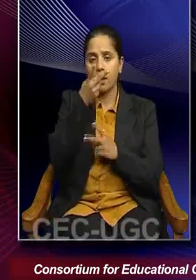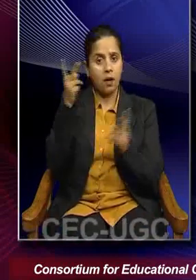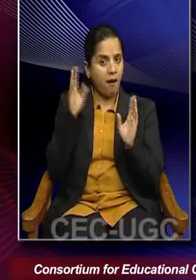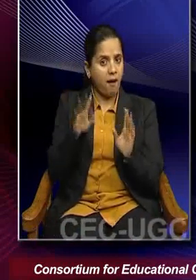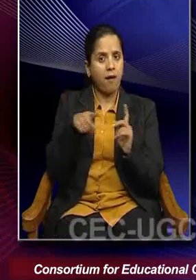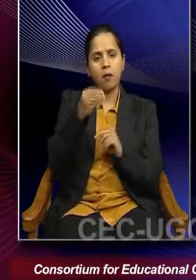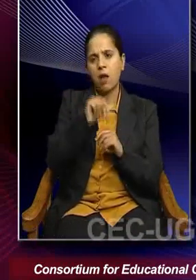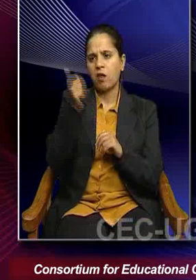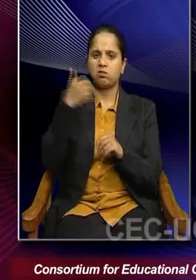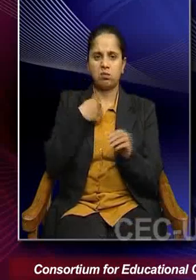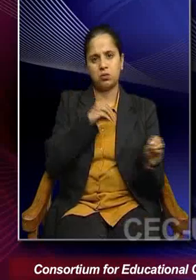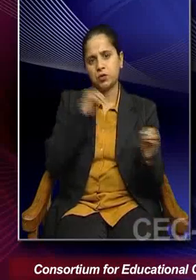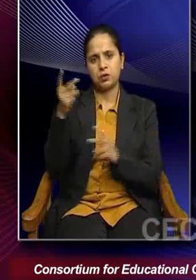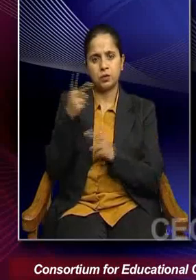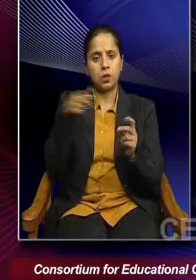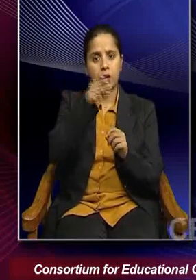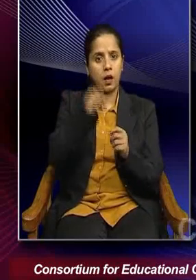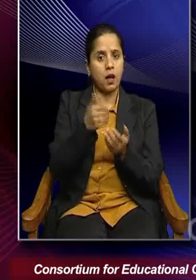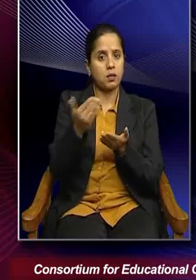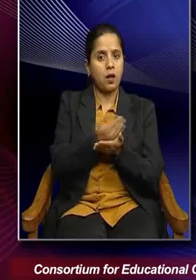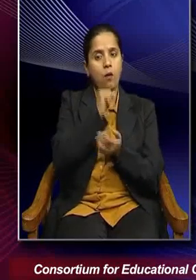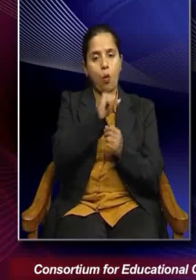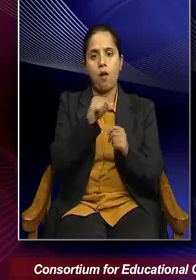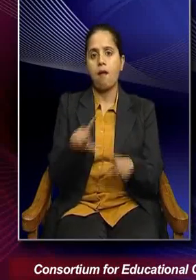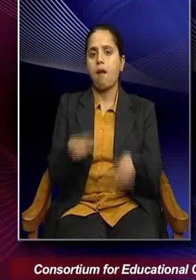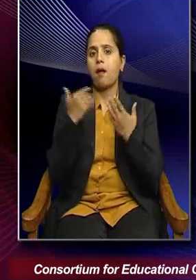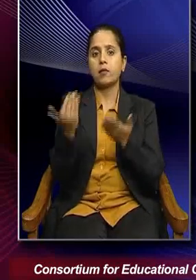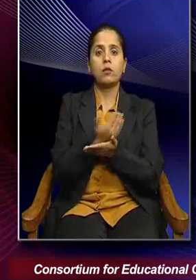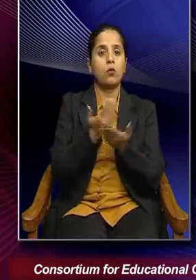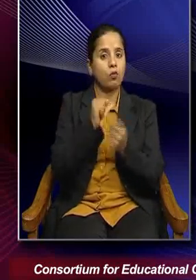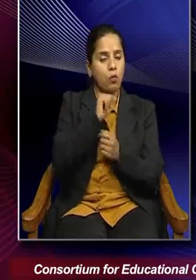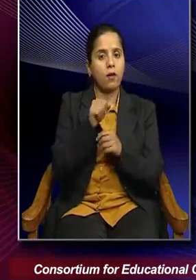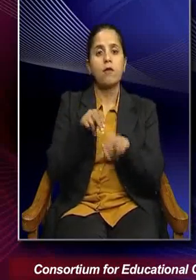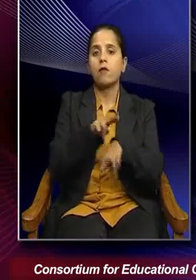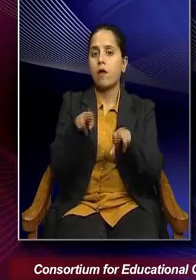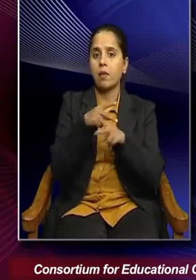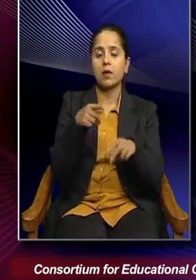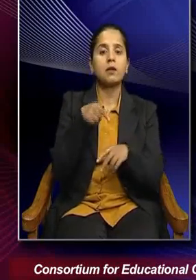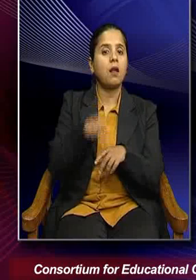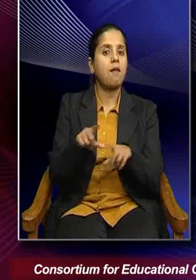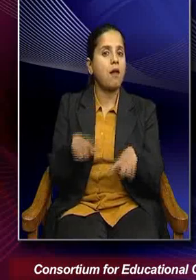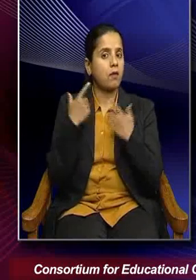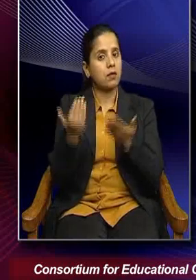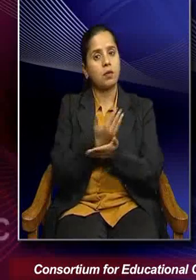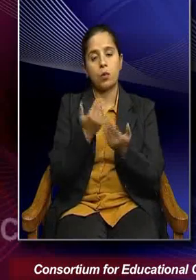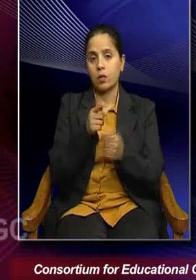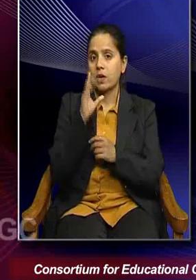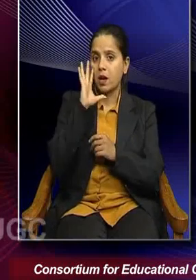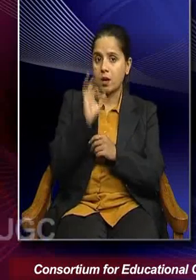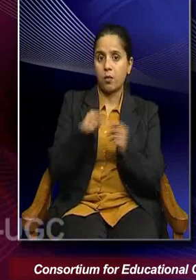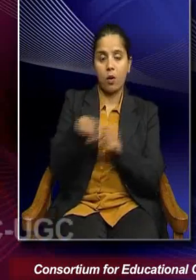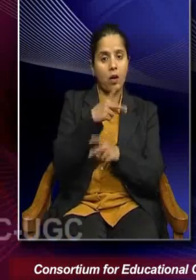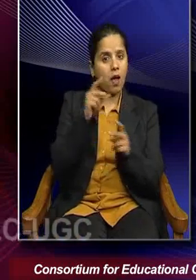elsewhere, where they can secure their own life and their family lives. So, this is another important schematic